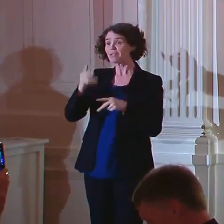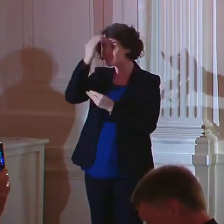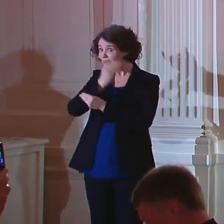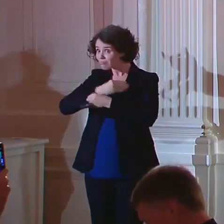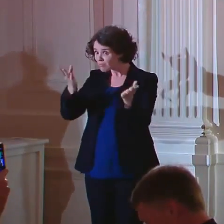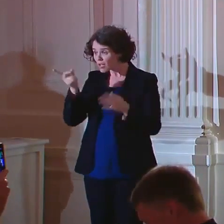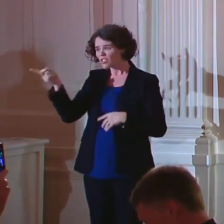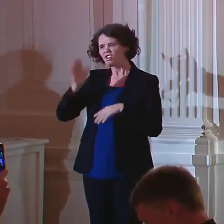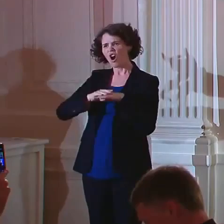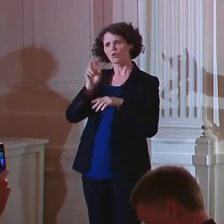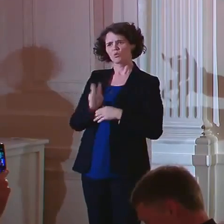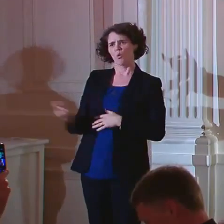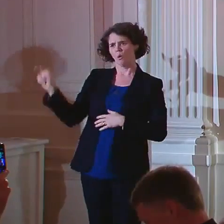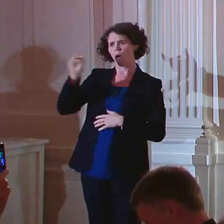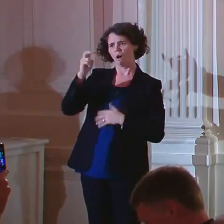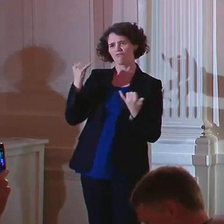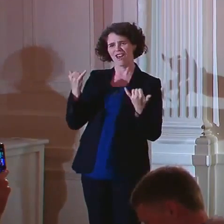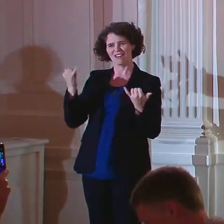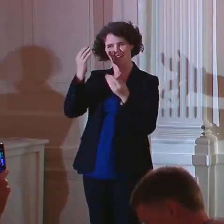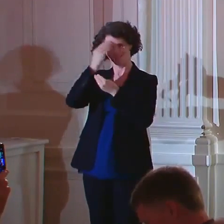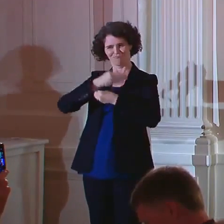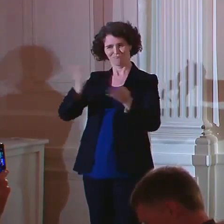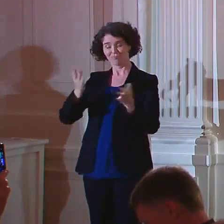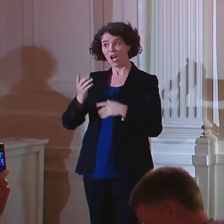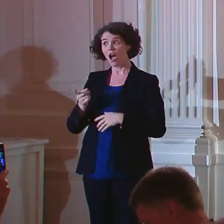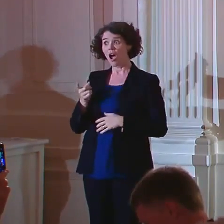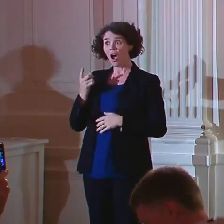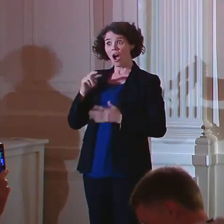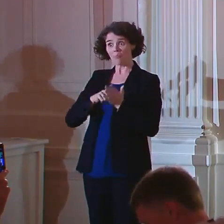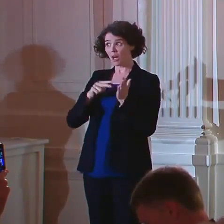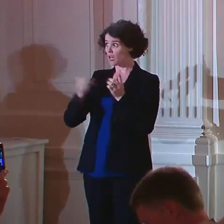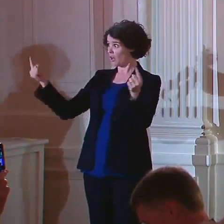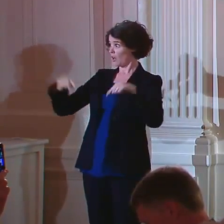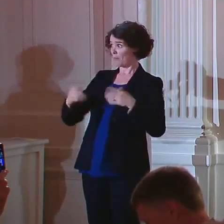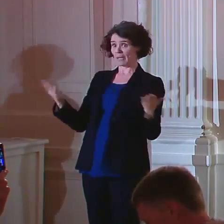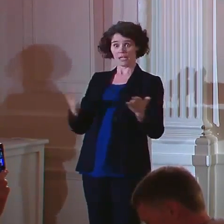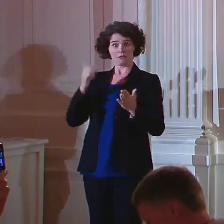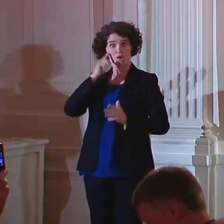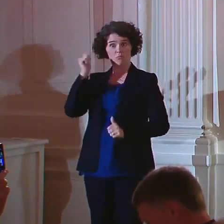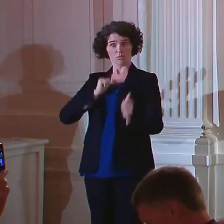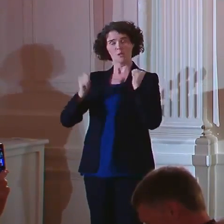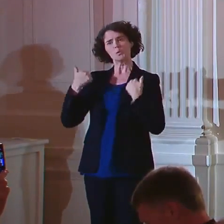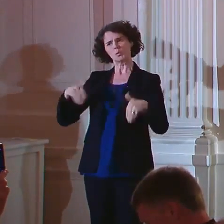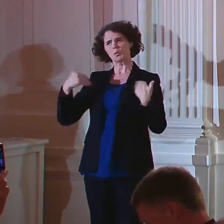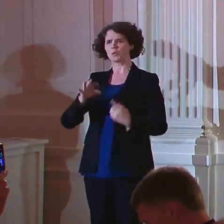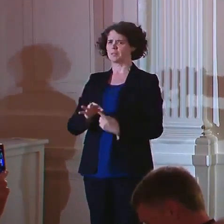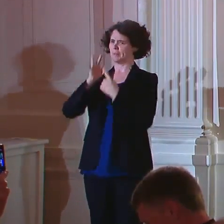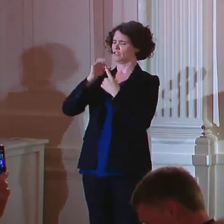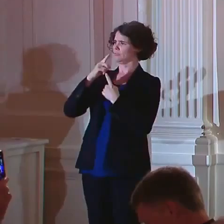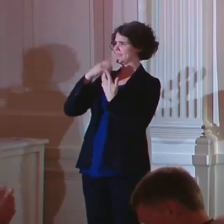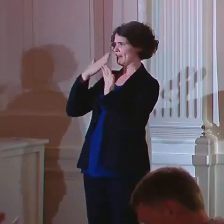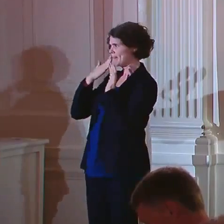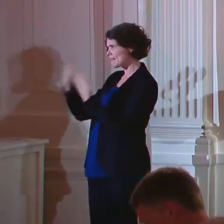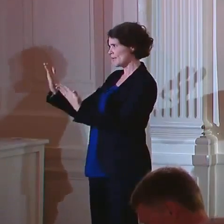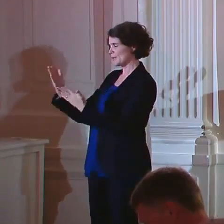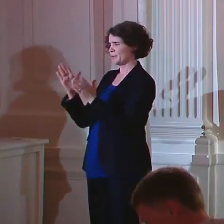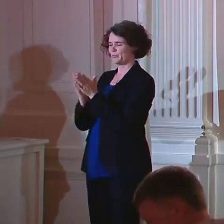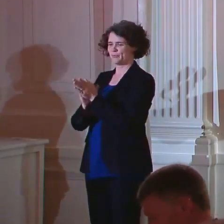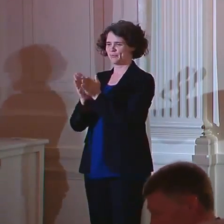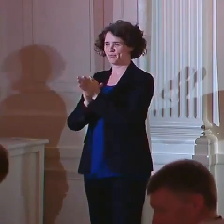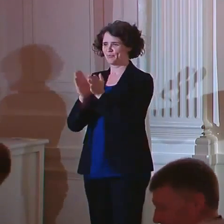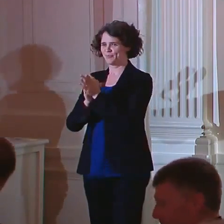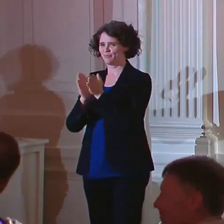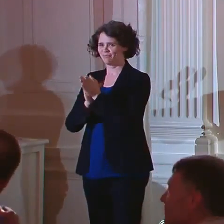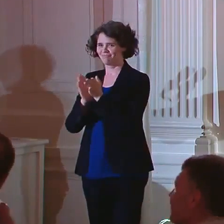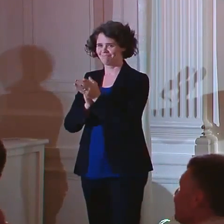to know she's on tour right now. And so for her to take time out to do this is really special. And so we really want to say thank you